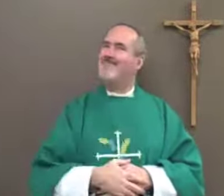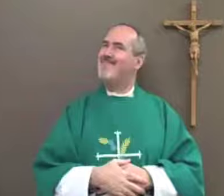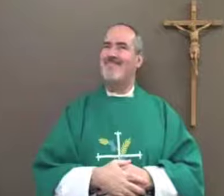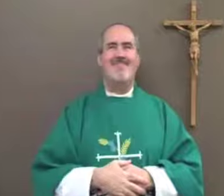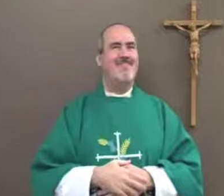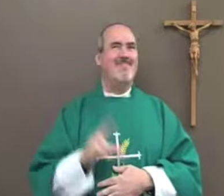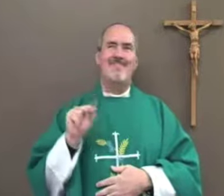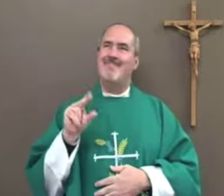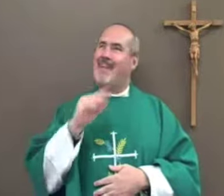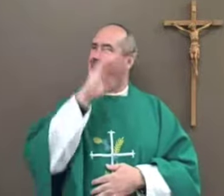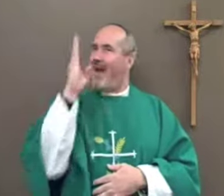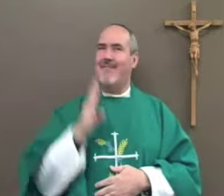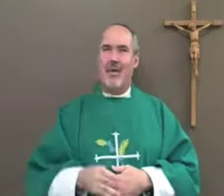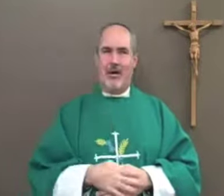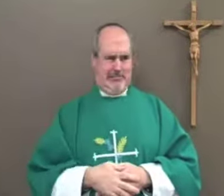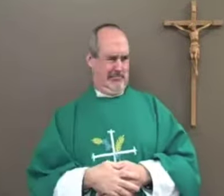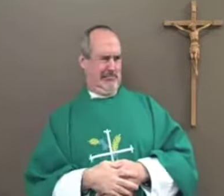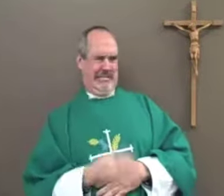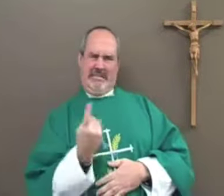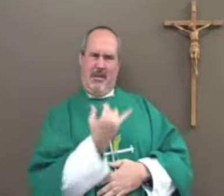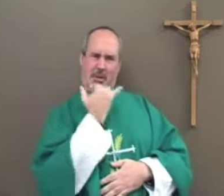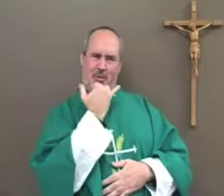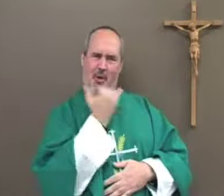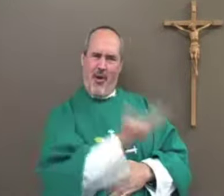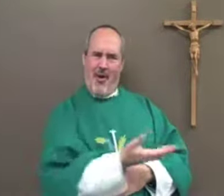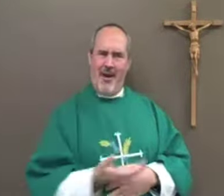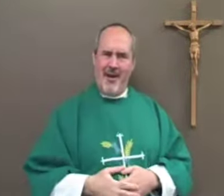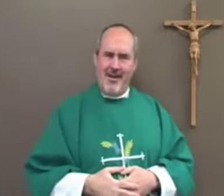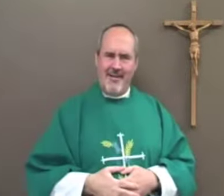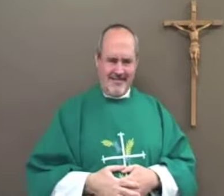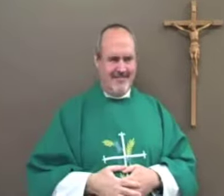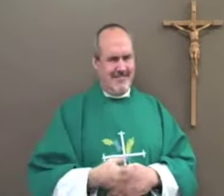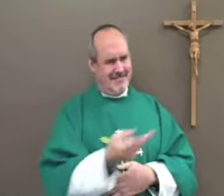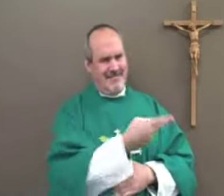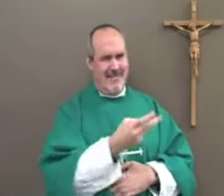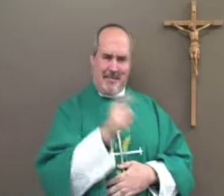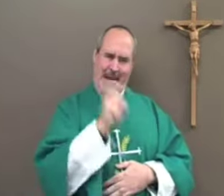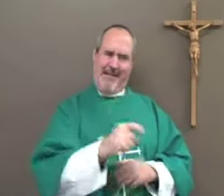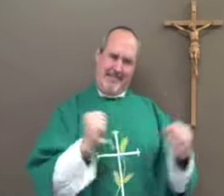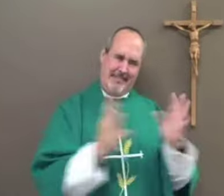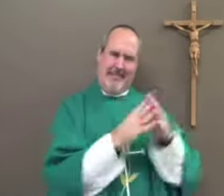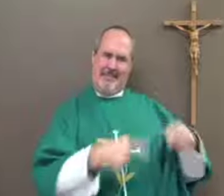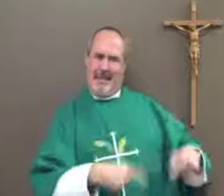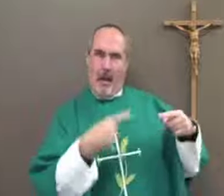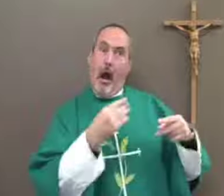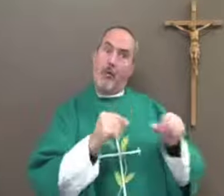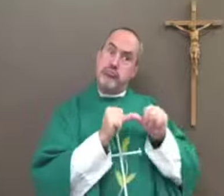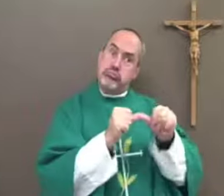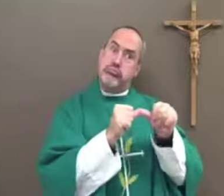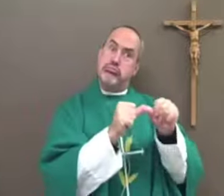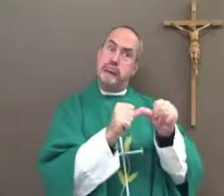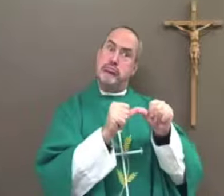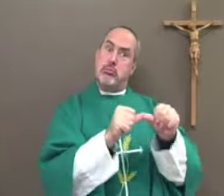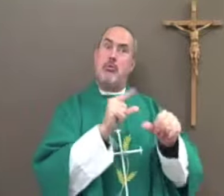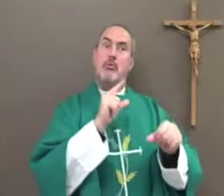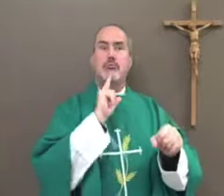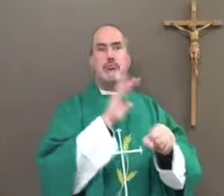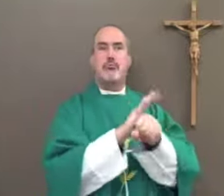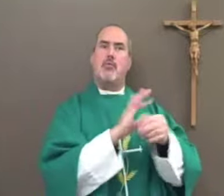oh no never then that makes me think that something somewhere is wrong that they need to